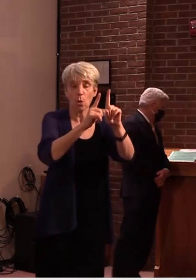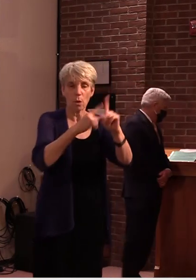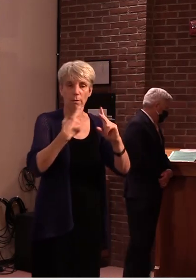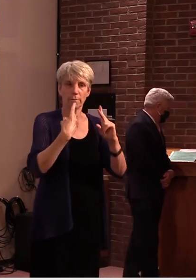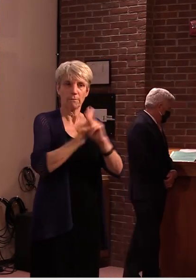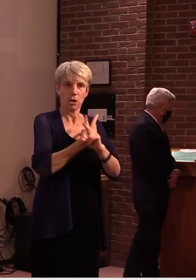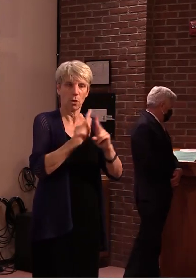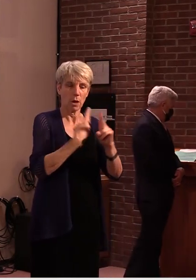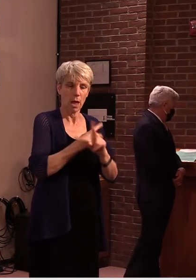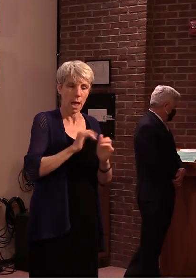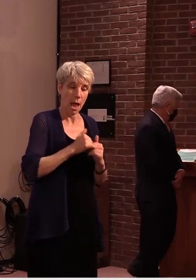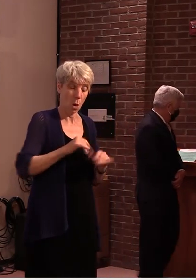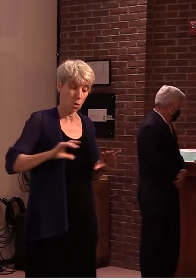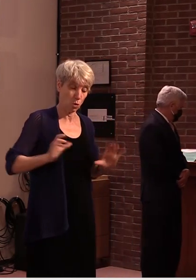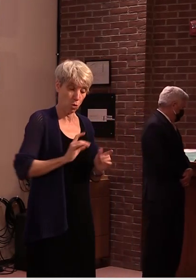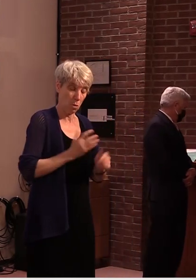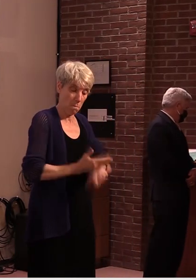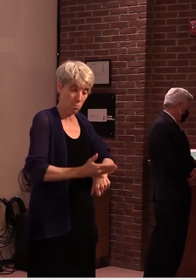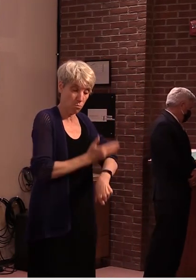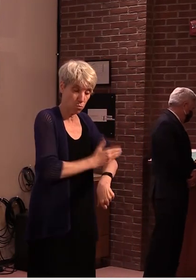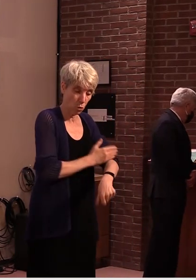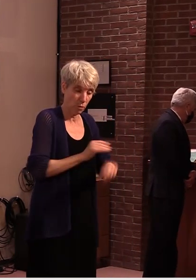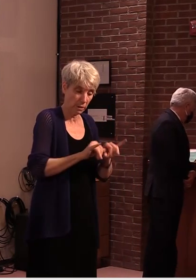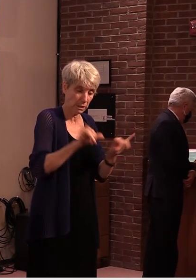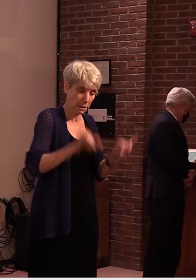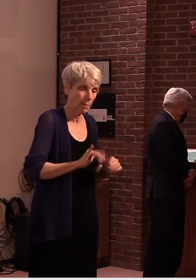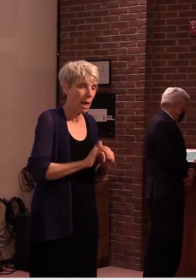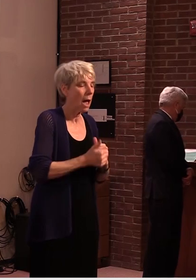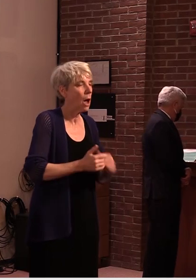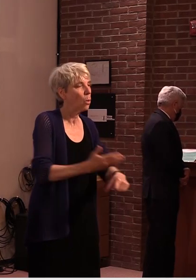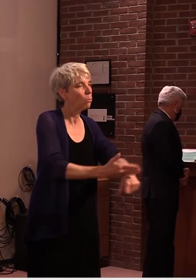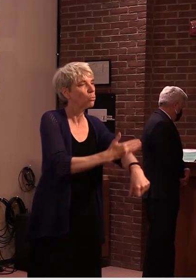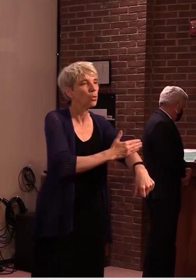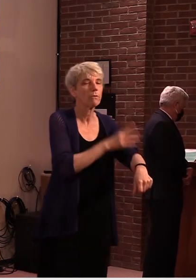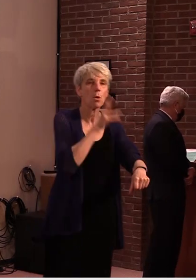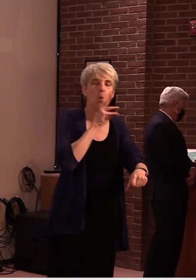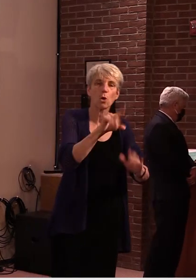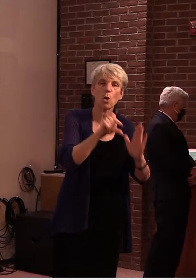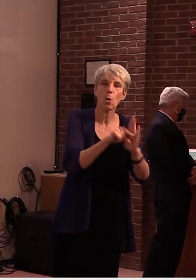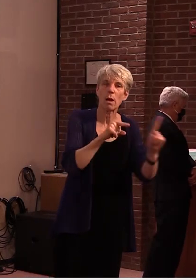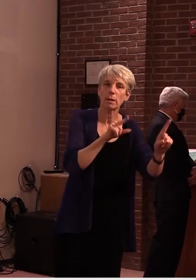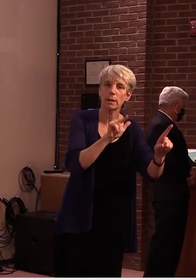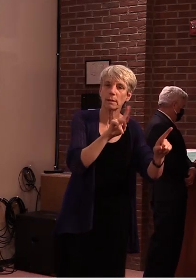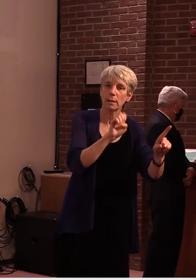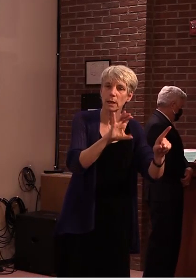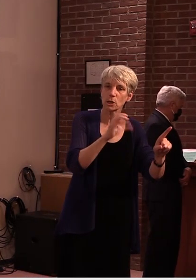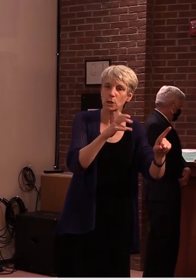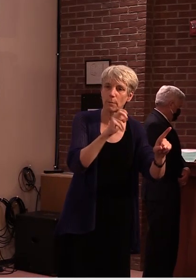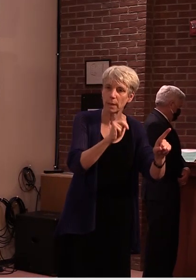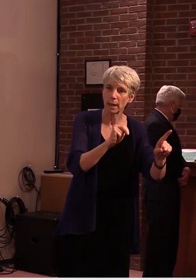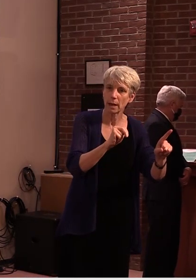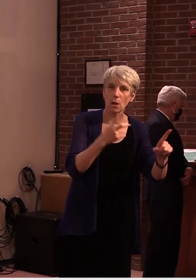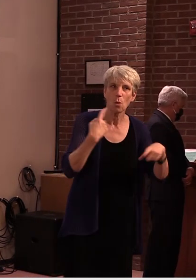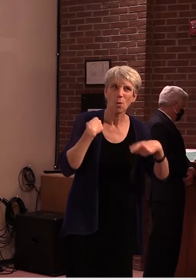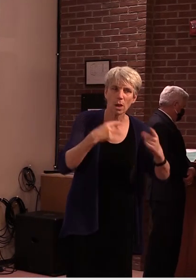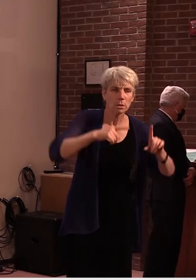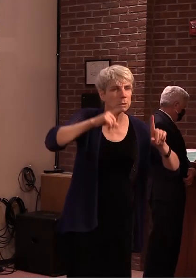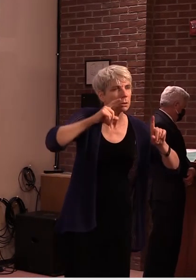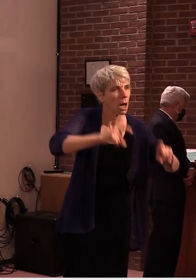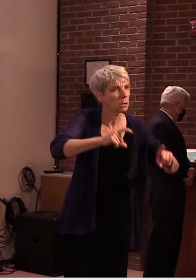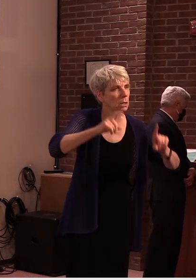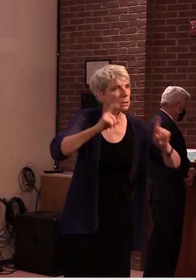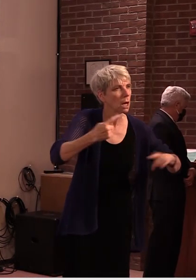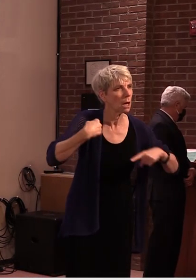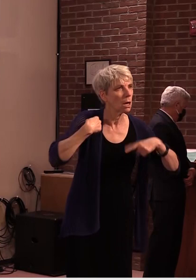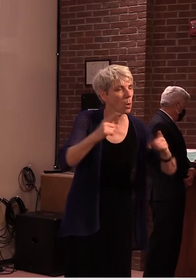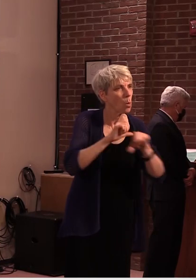that our work is having on water quality in the lake and we have established a robust long-term monitoring program in cooperation